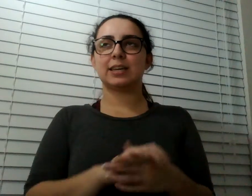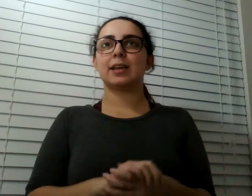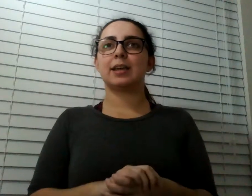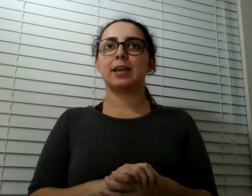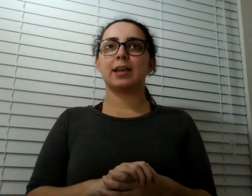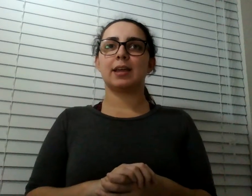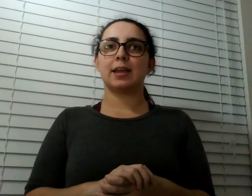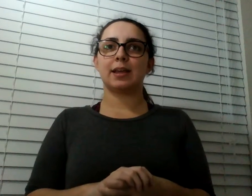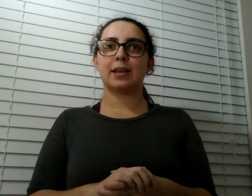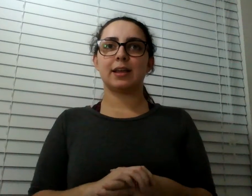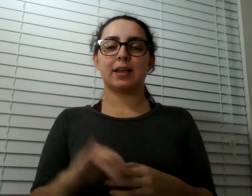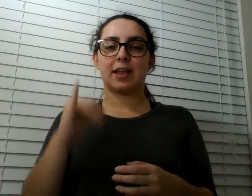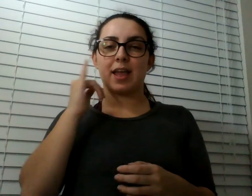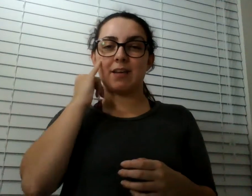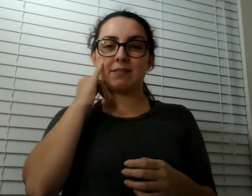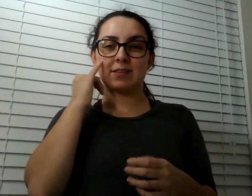longest time. And it's just quiet.